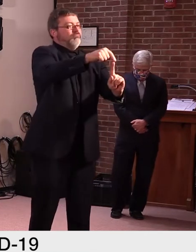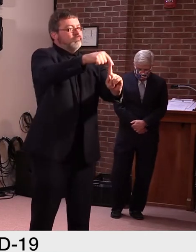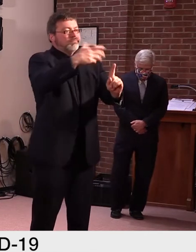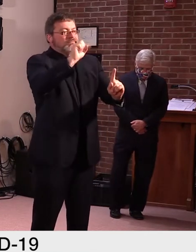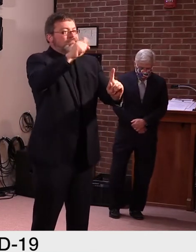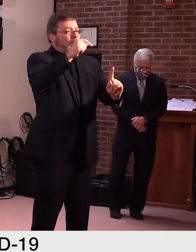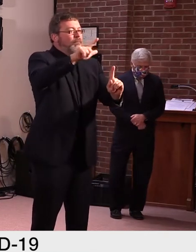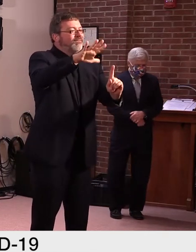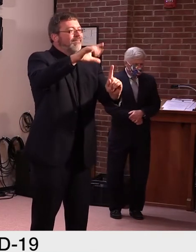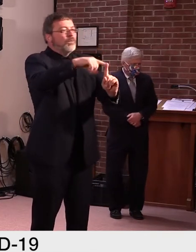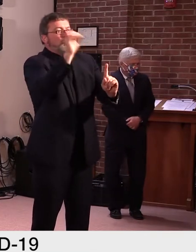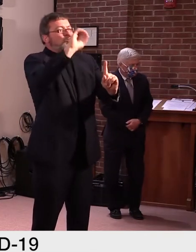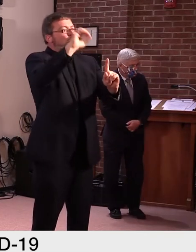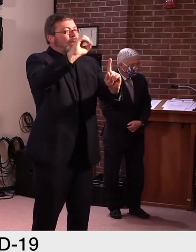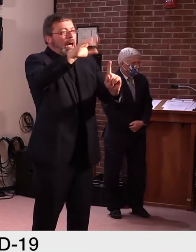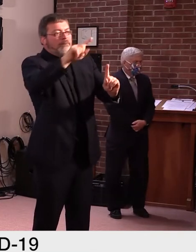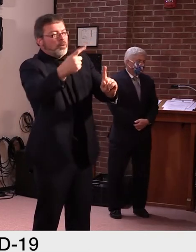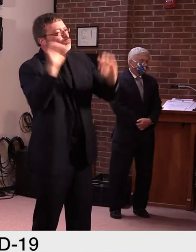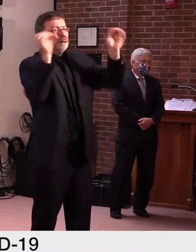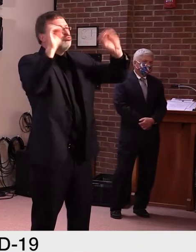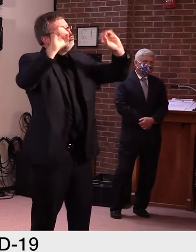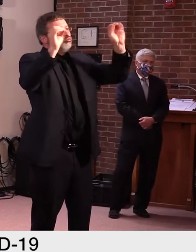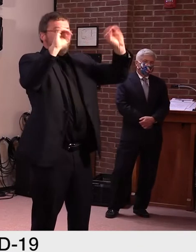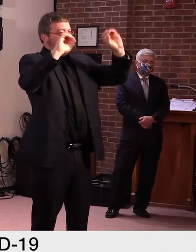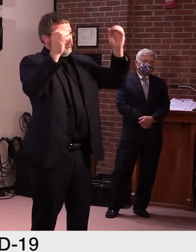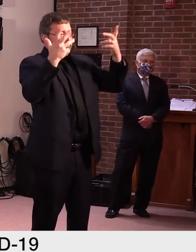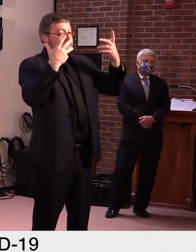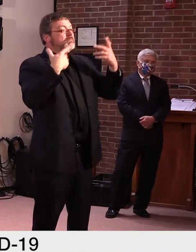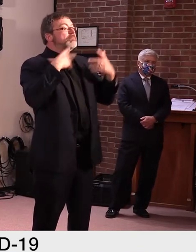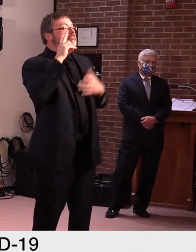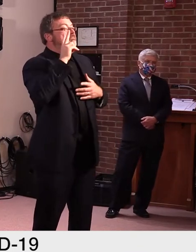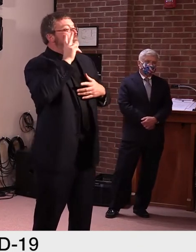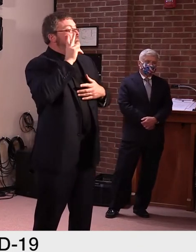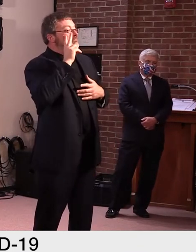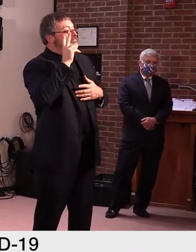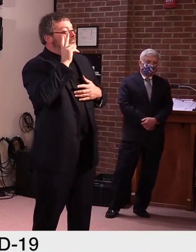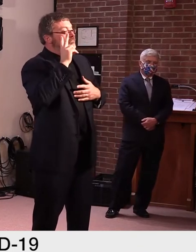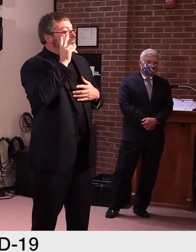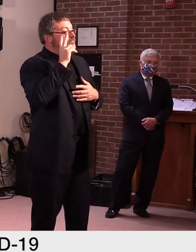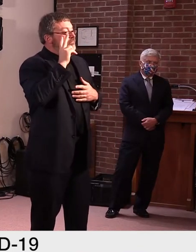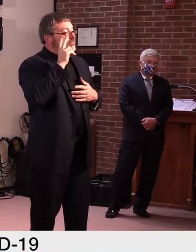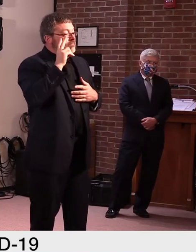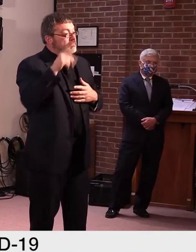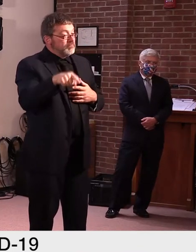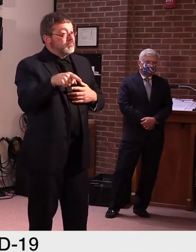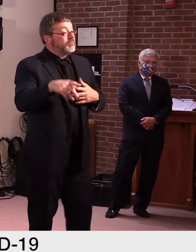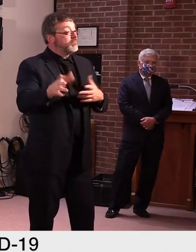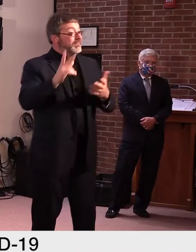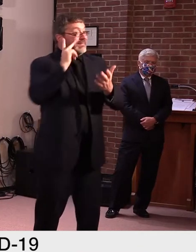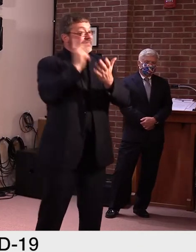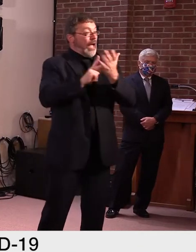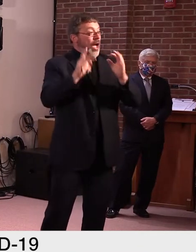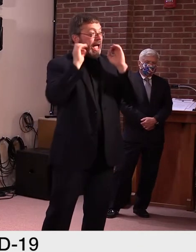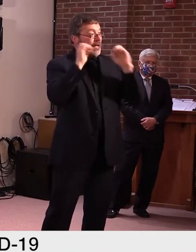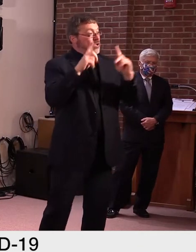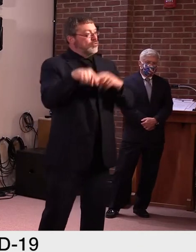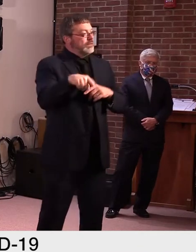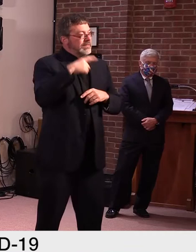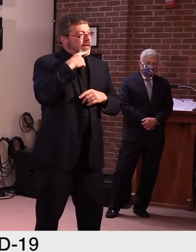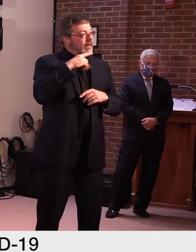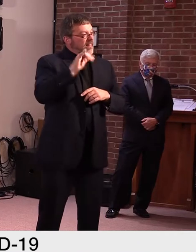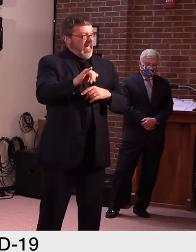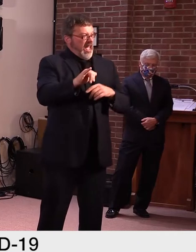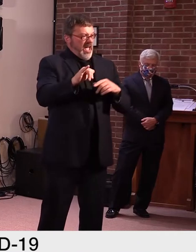Yeah. Hi, Mike. Um, I would just, I started to say that, you we see sports as the central, uh, to academics and the social emotional growth